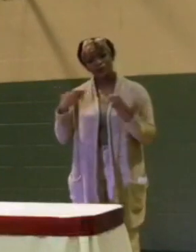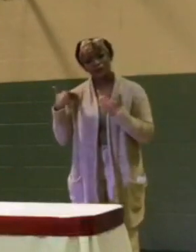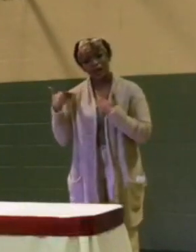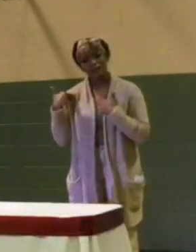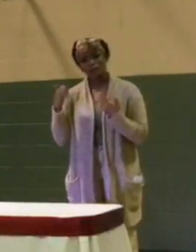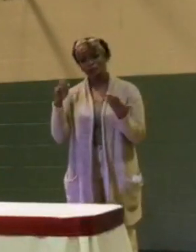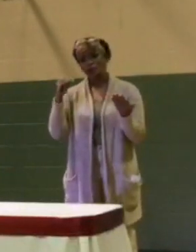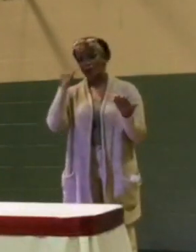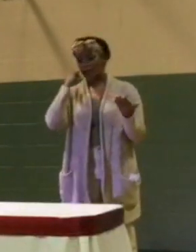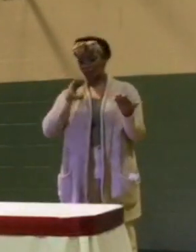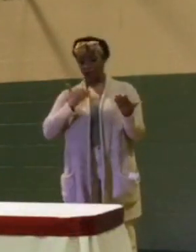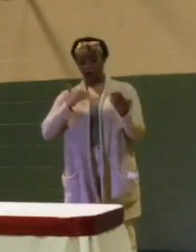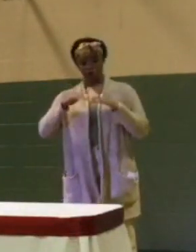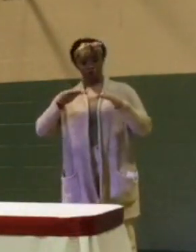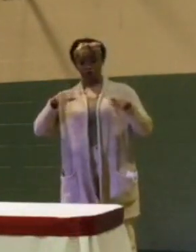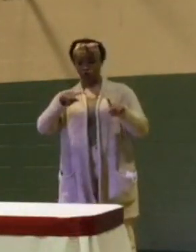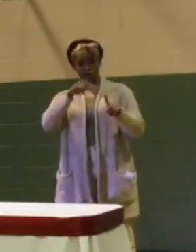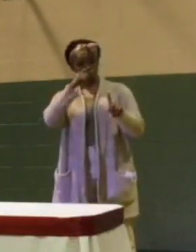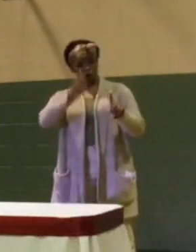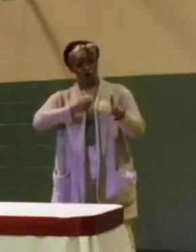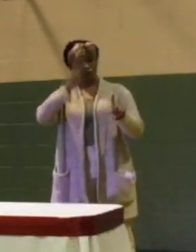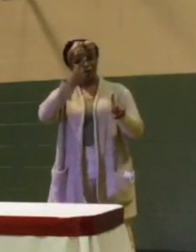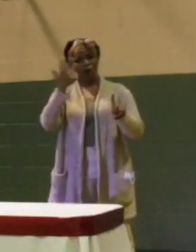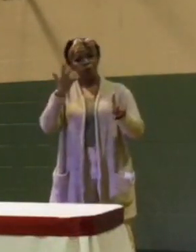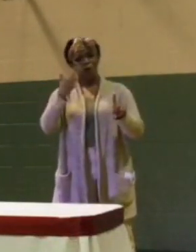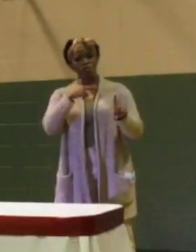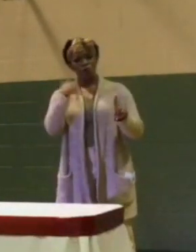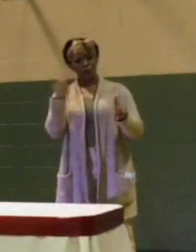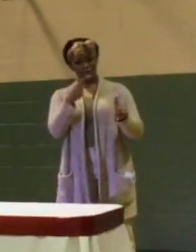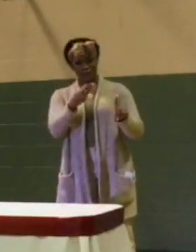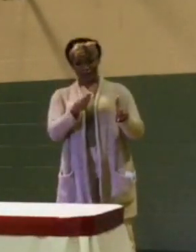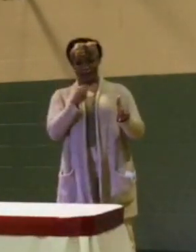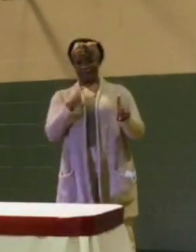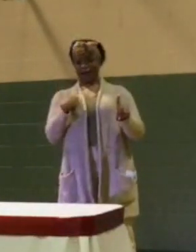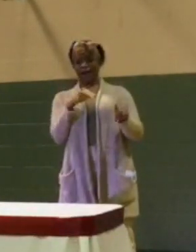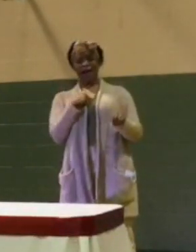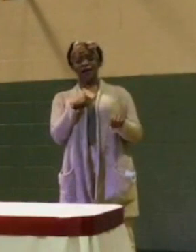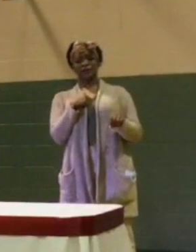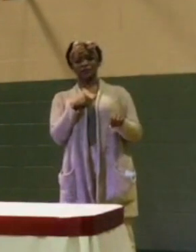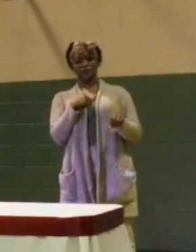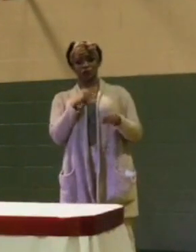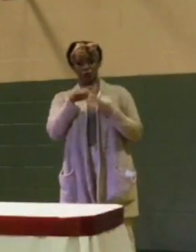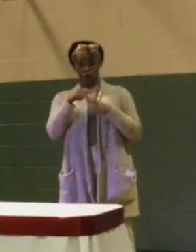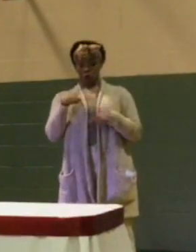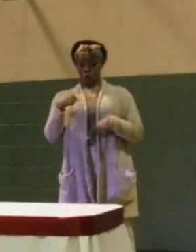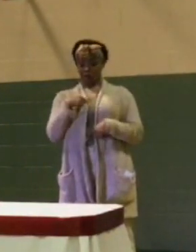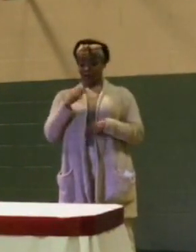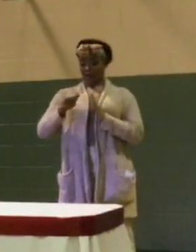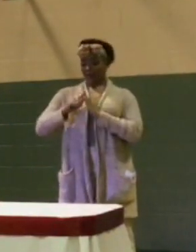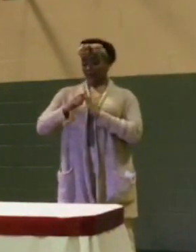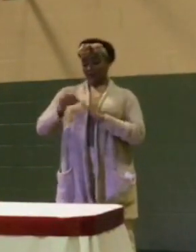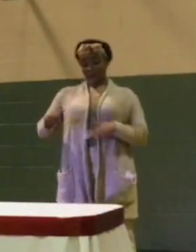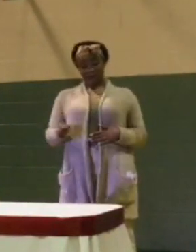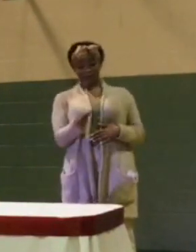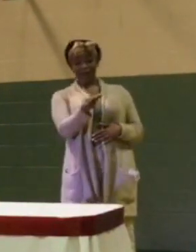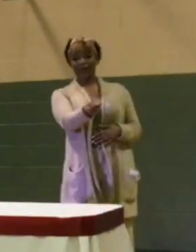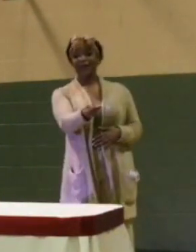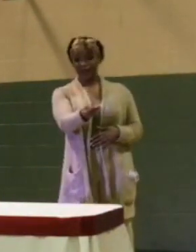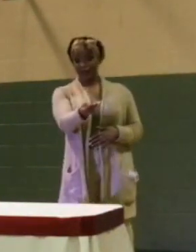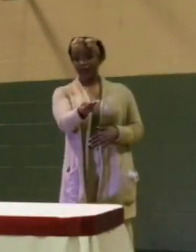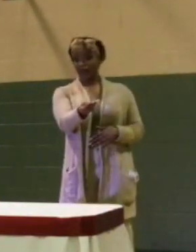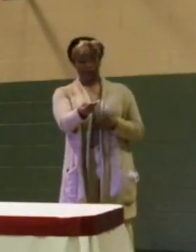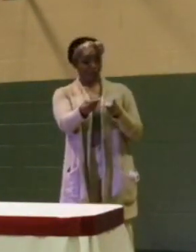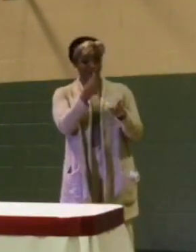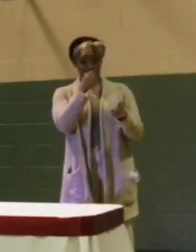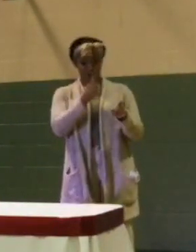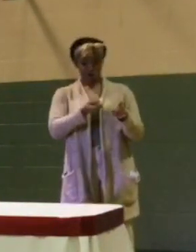if our children don't understand the risk that they put us in when we give them the keys to our car, then we